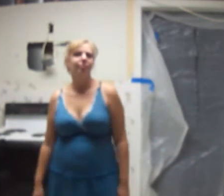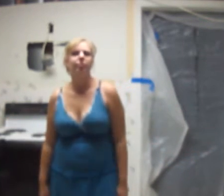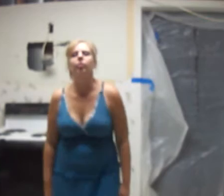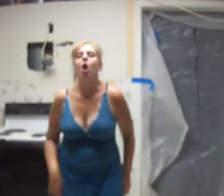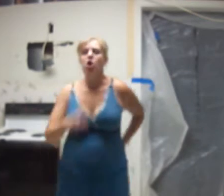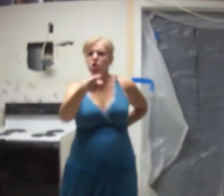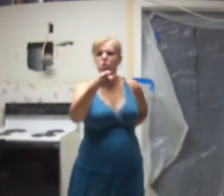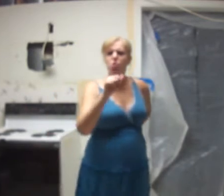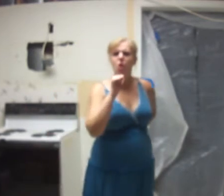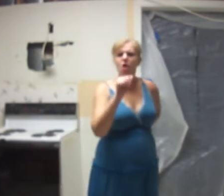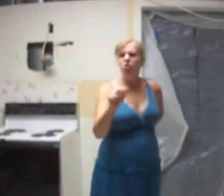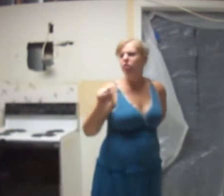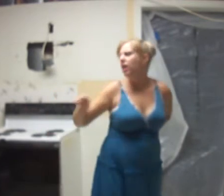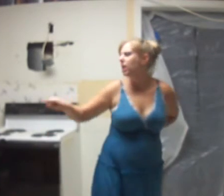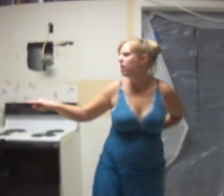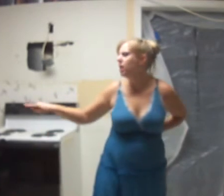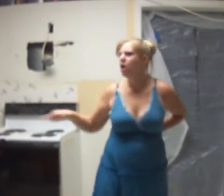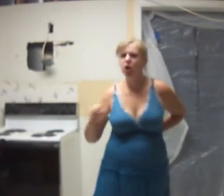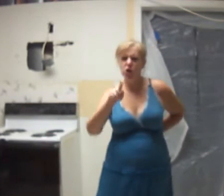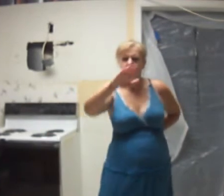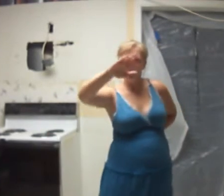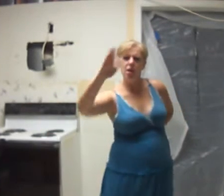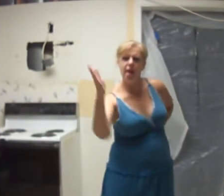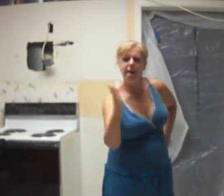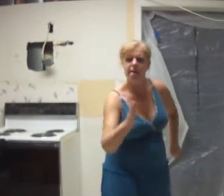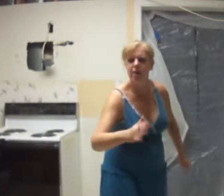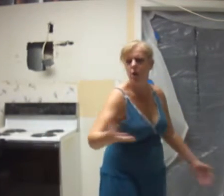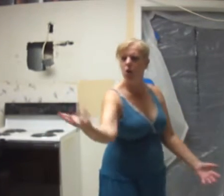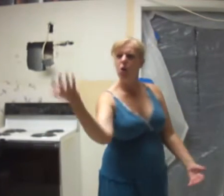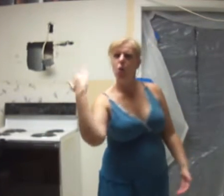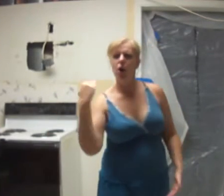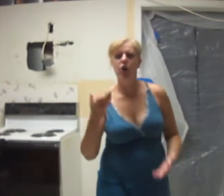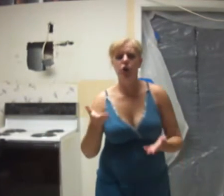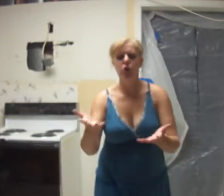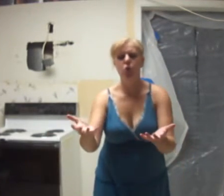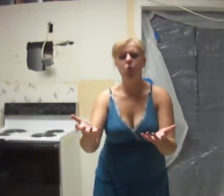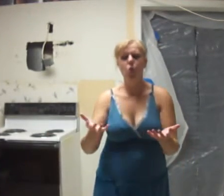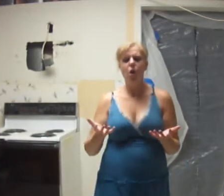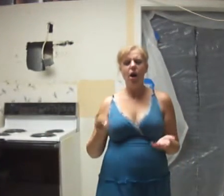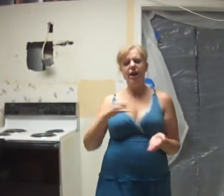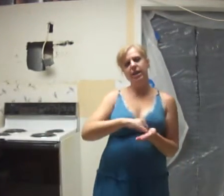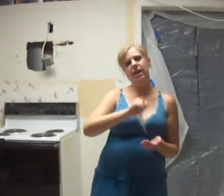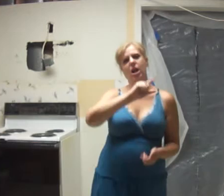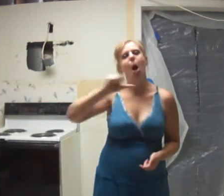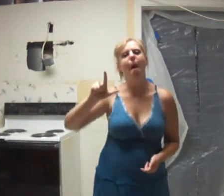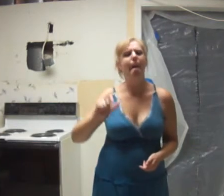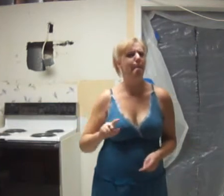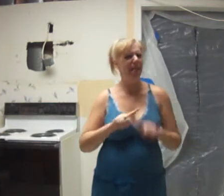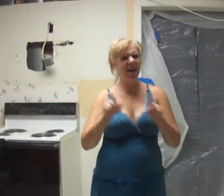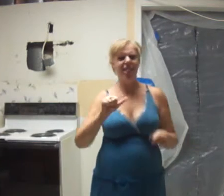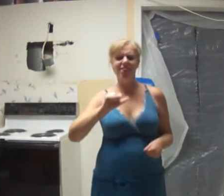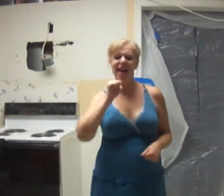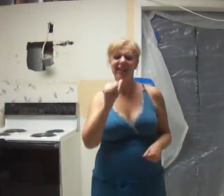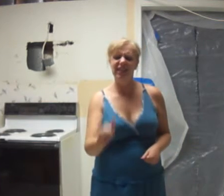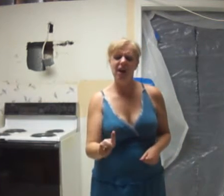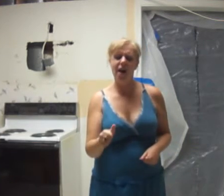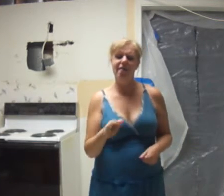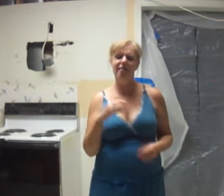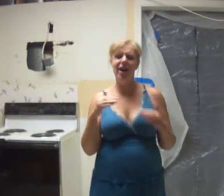You weren't there, you never were You weren't at all, but that's not fair